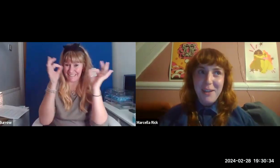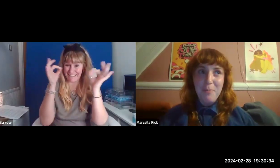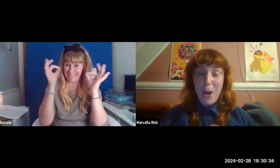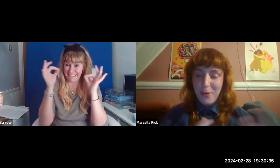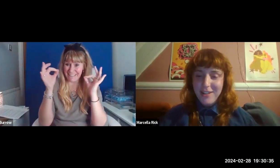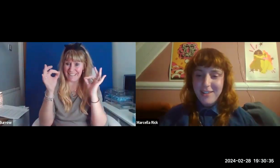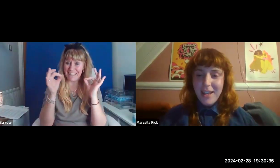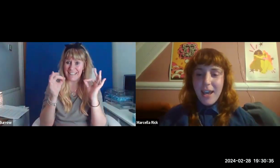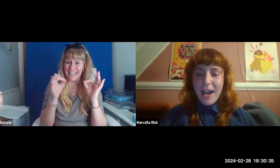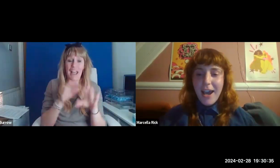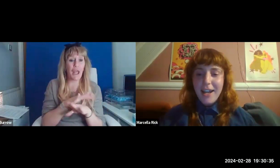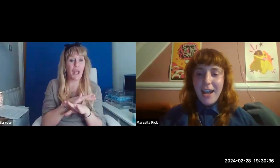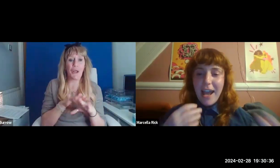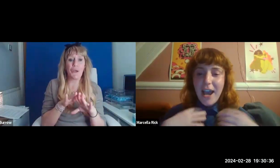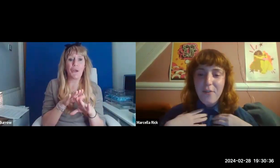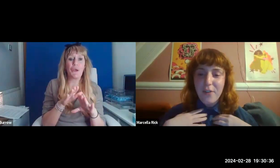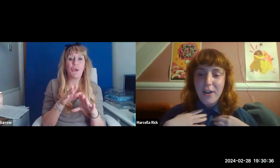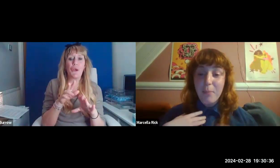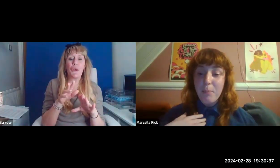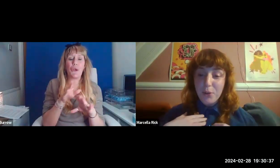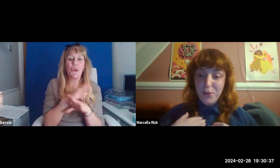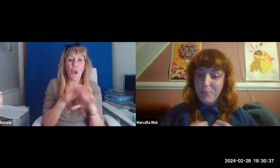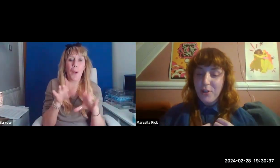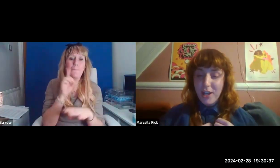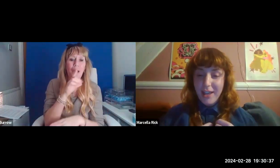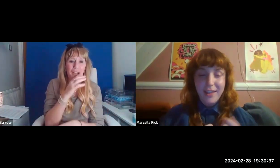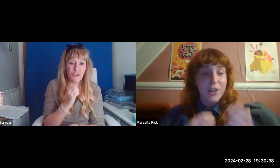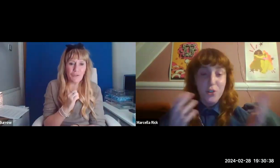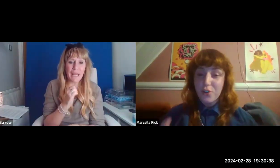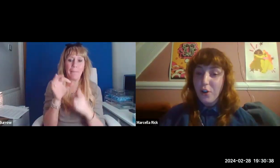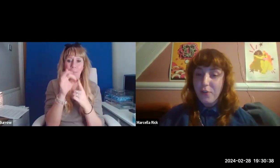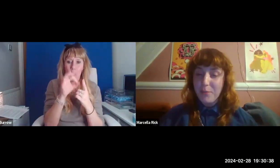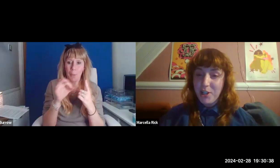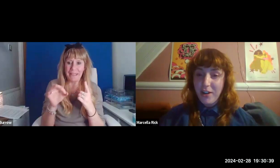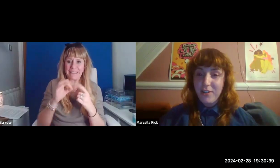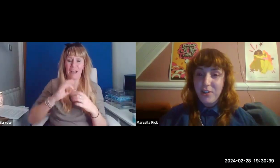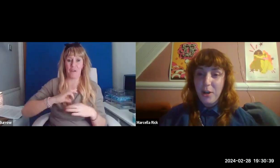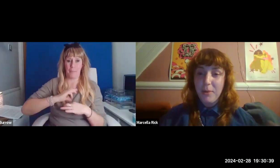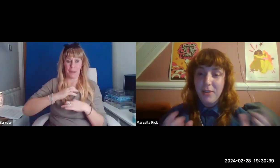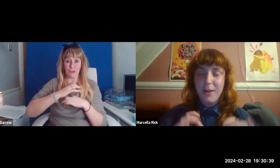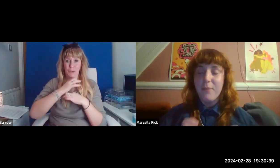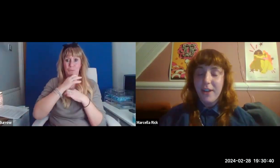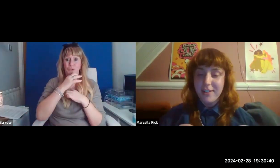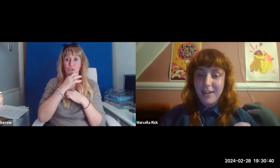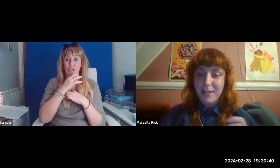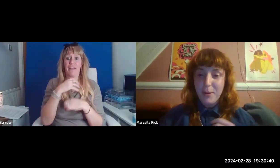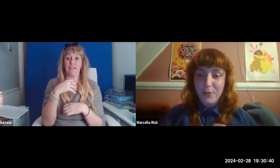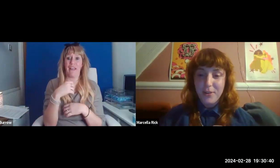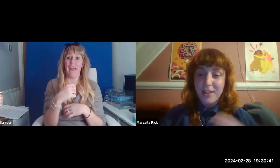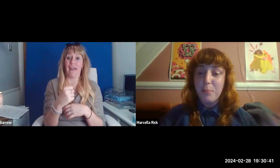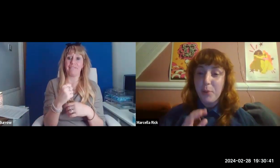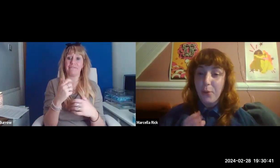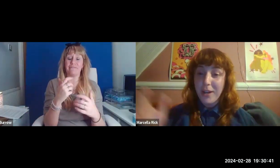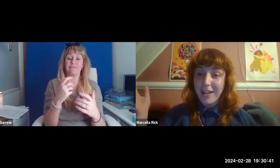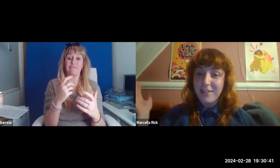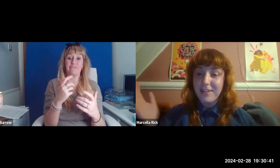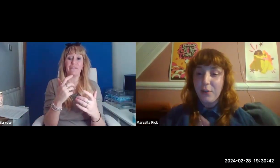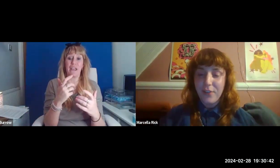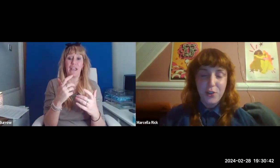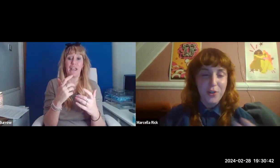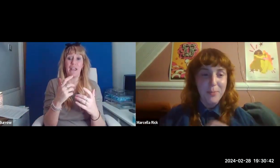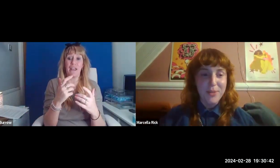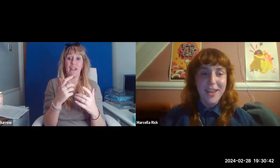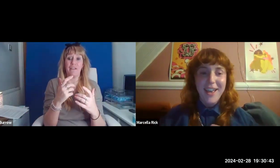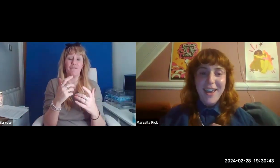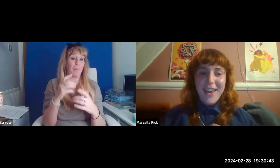-binary poet. And I have a button-up shirt that I just got from a charity shop that I'm very excited about. It's blue and has